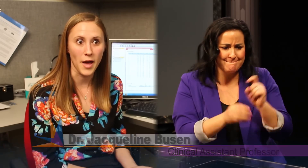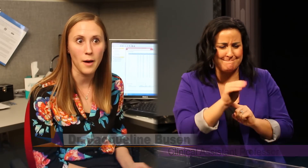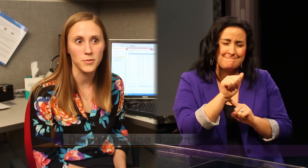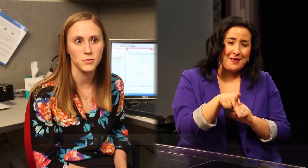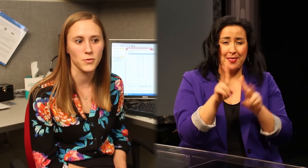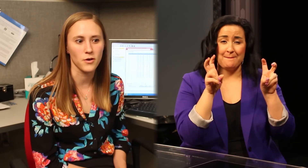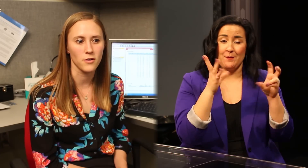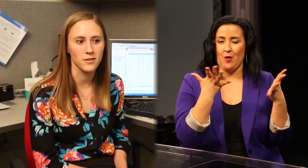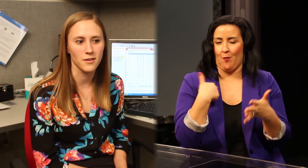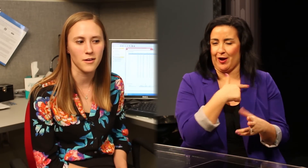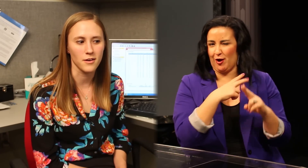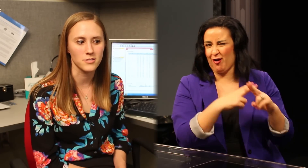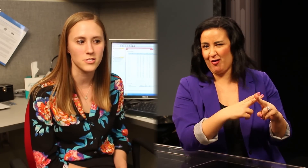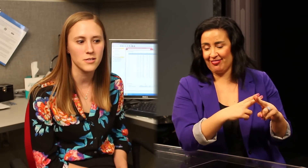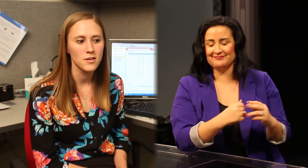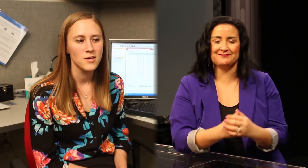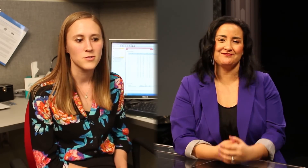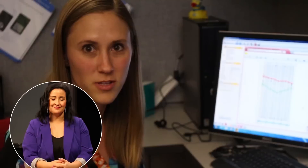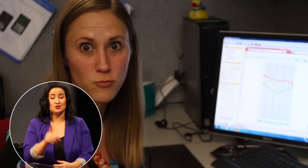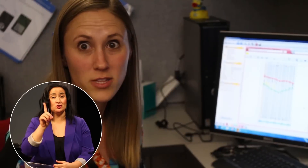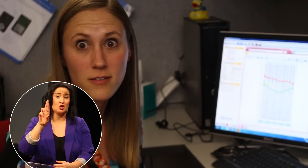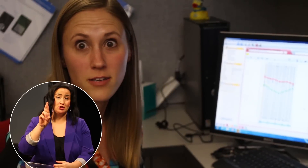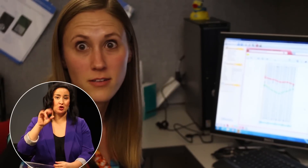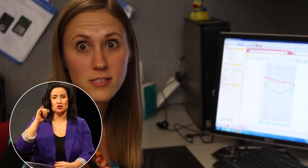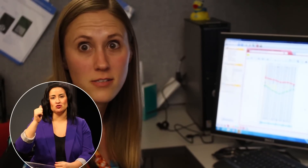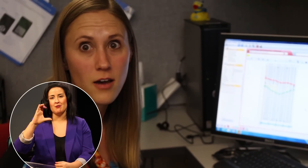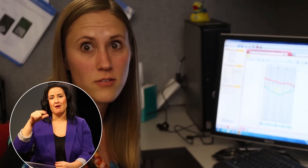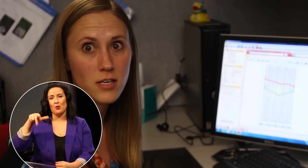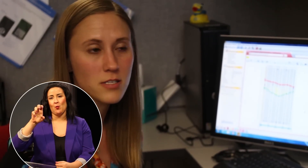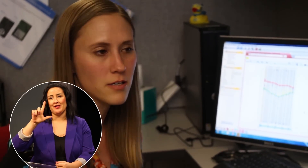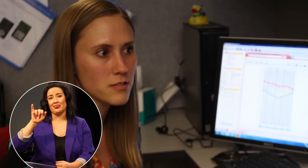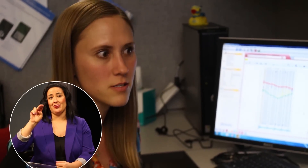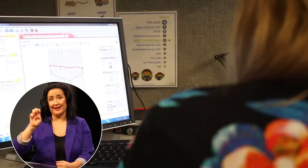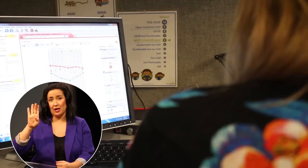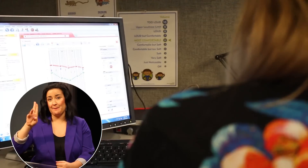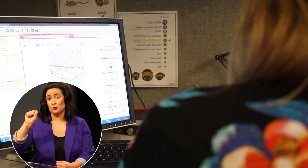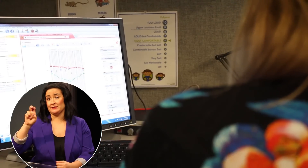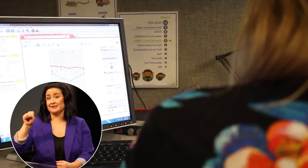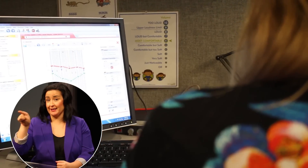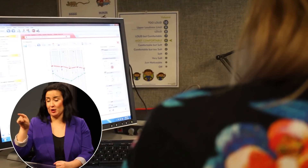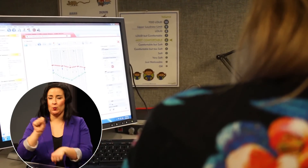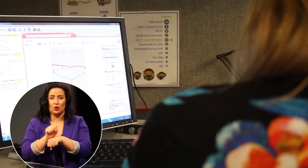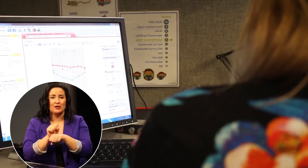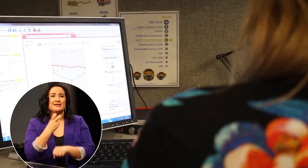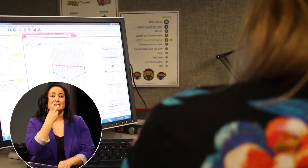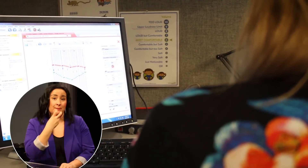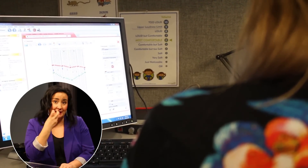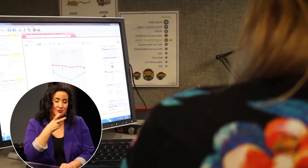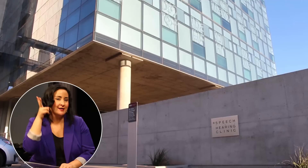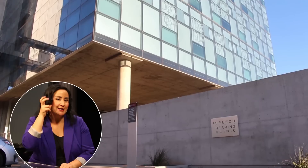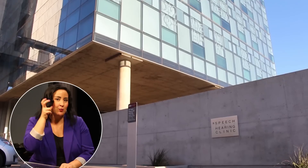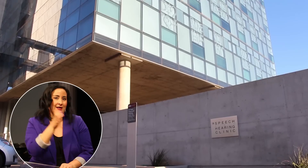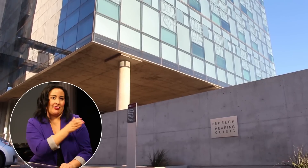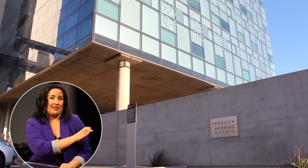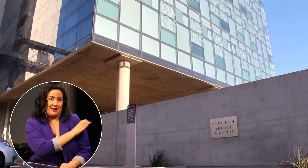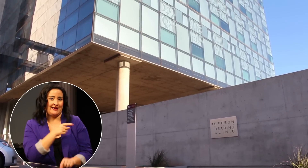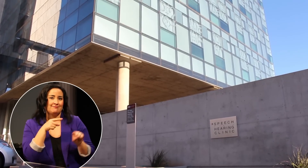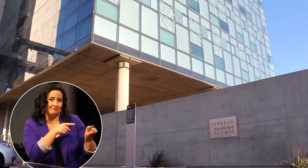map is what we call it an audiology dr. Jacqueline bussen works in the speech and hearing clinic at Arizona State University